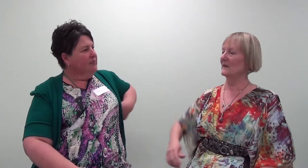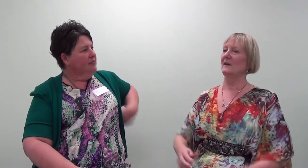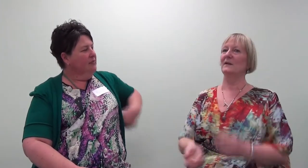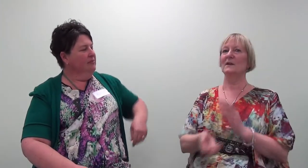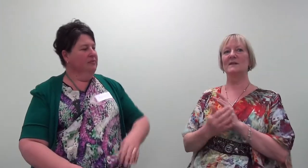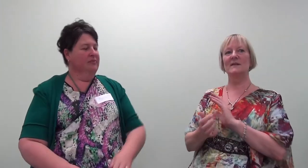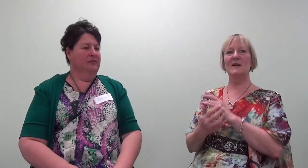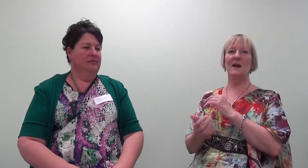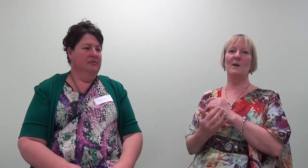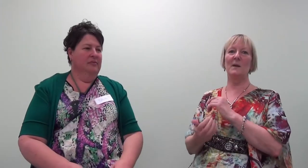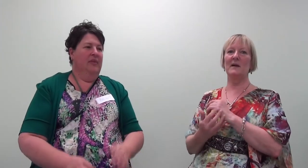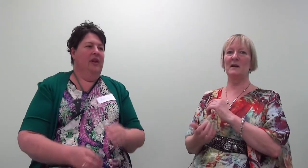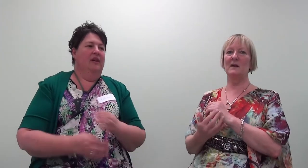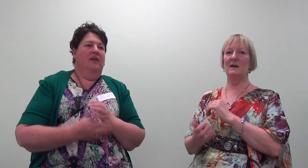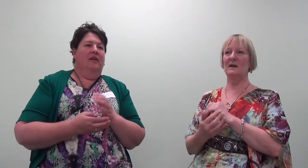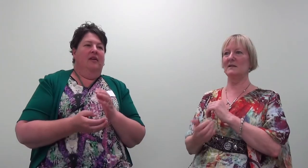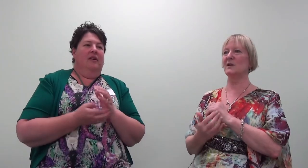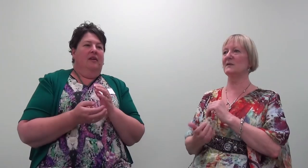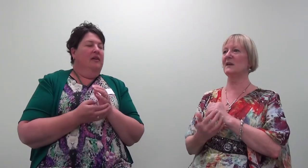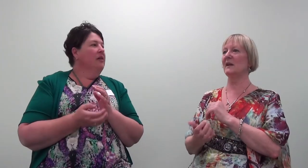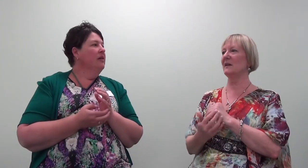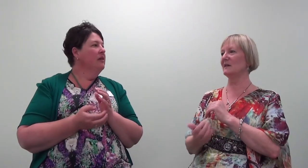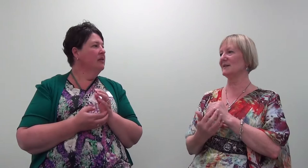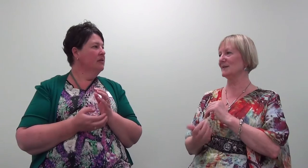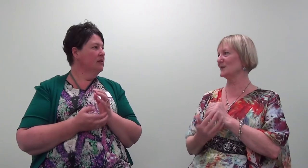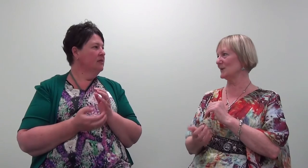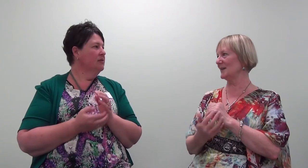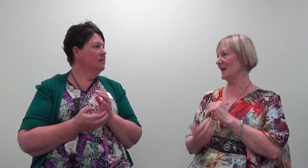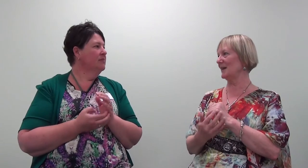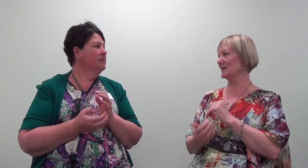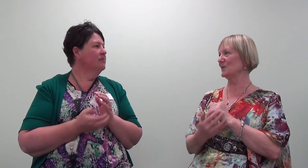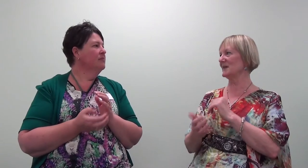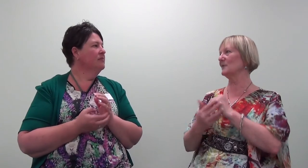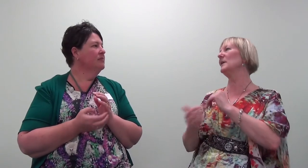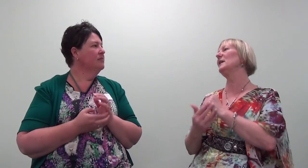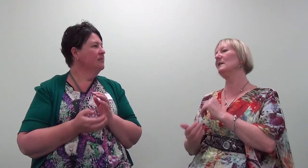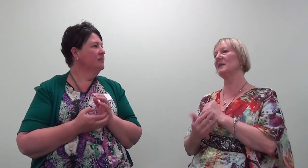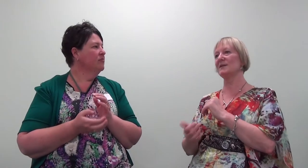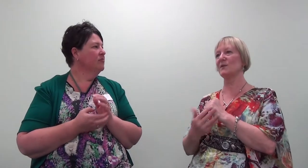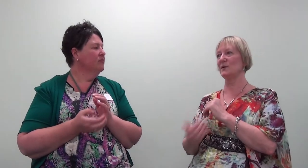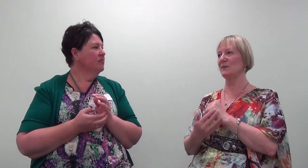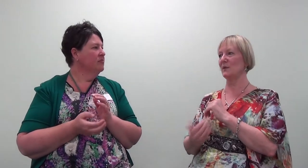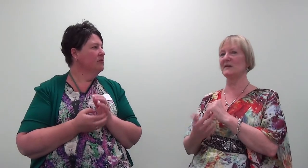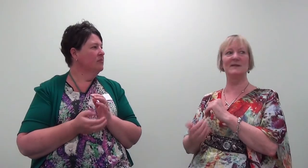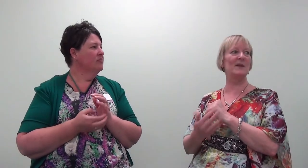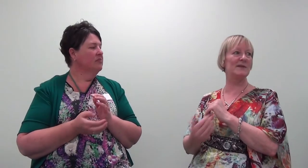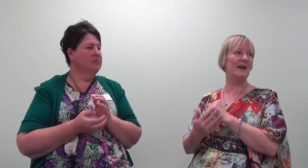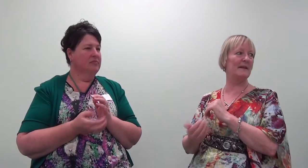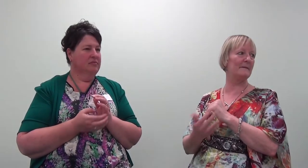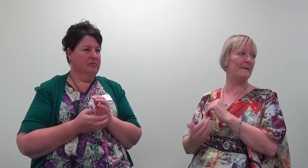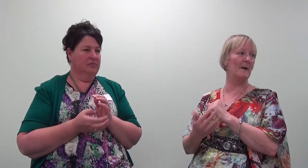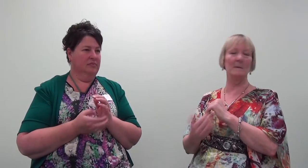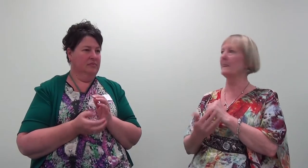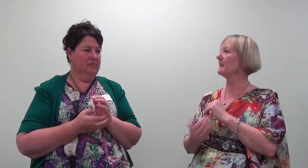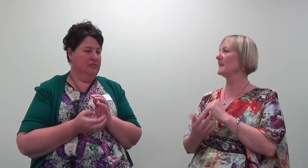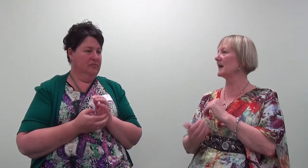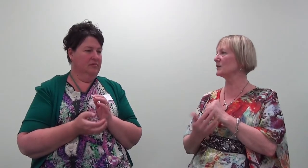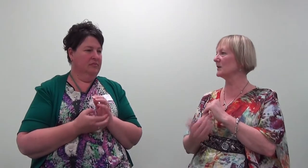Can you see how I'm associating and disassociating? So we're still here in this room, we're dissociated from the actual